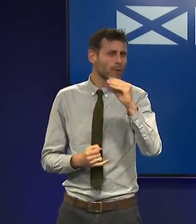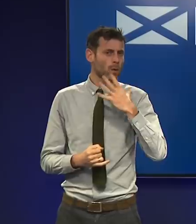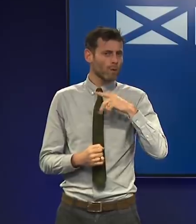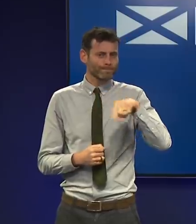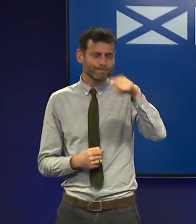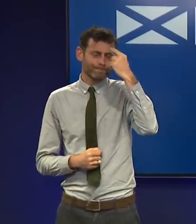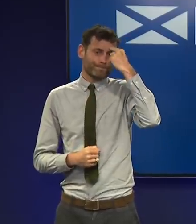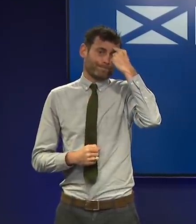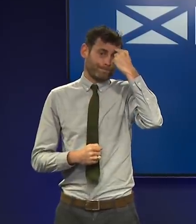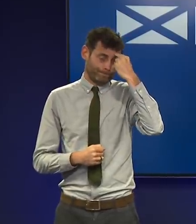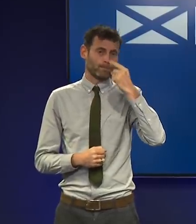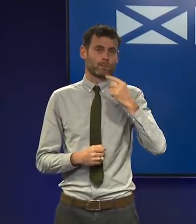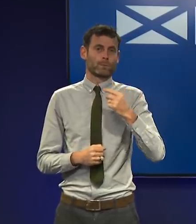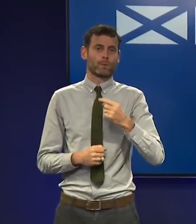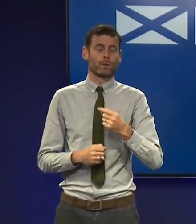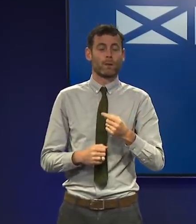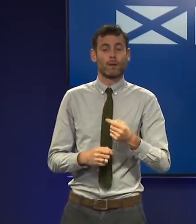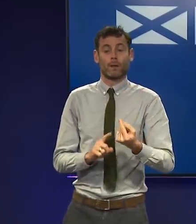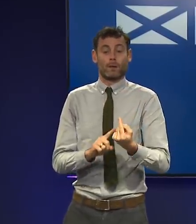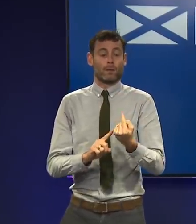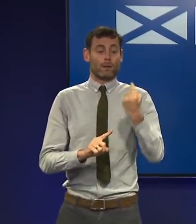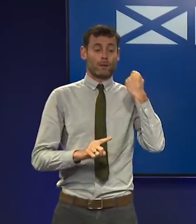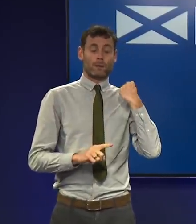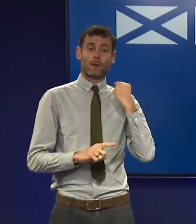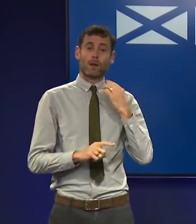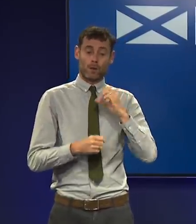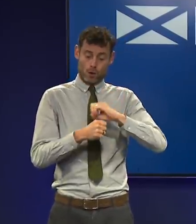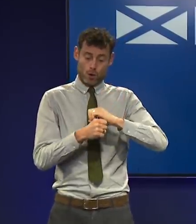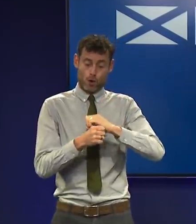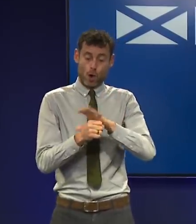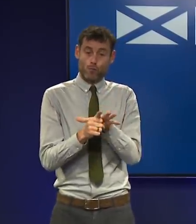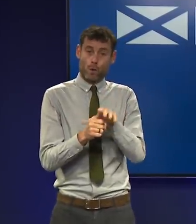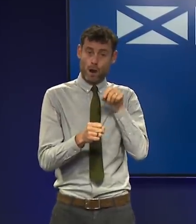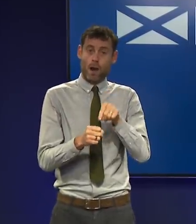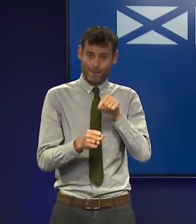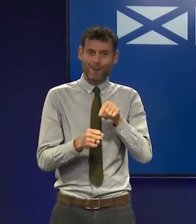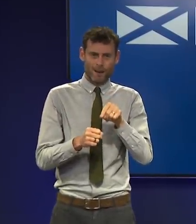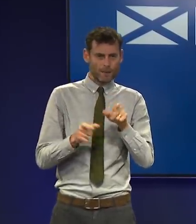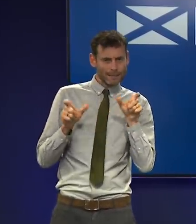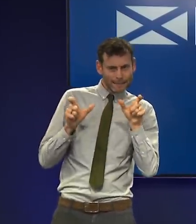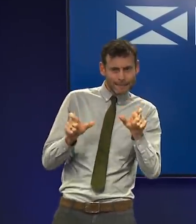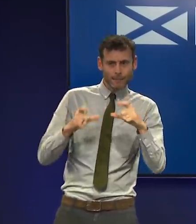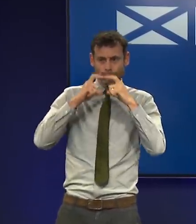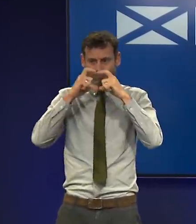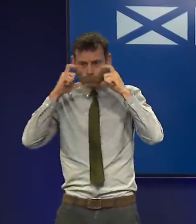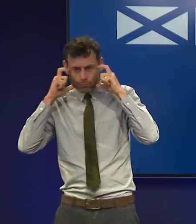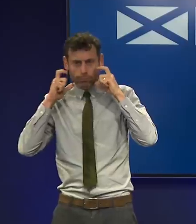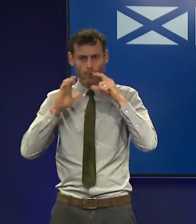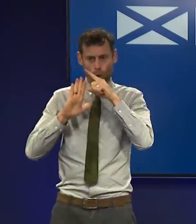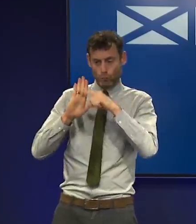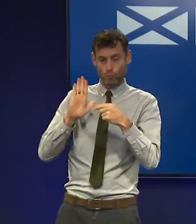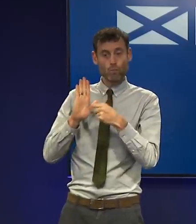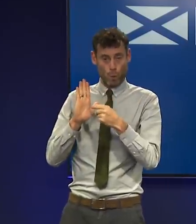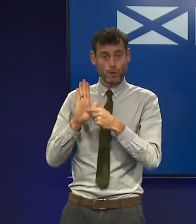the same measures that have worked against previous strains of this virus will also help us curb any transmission of this new